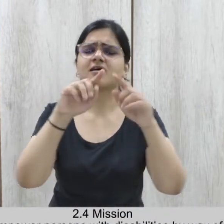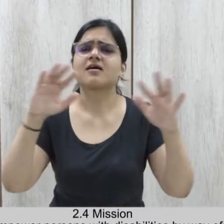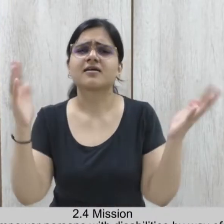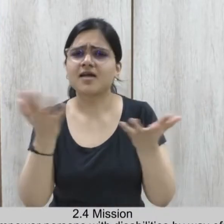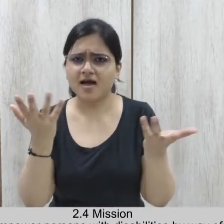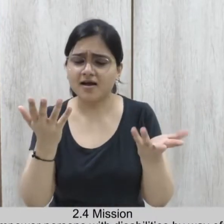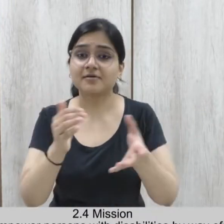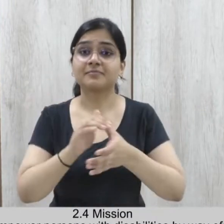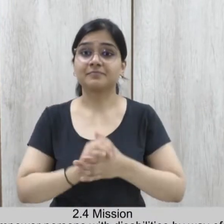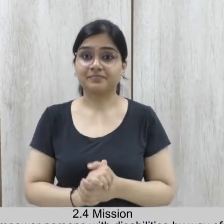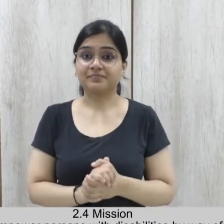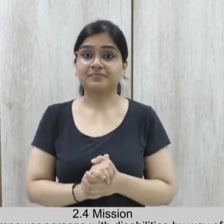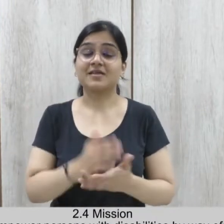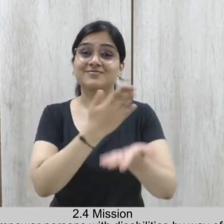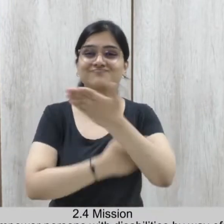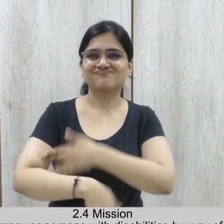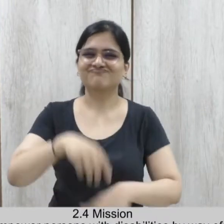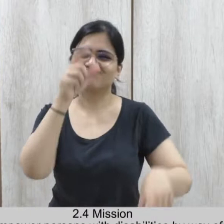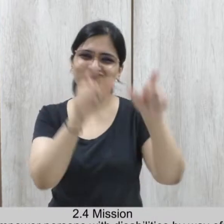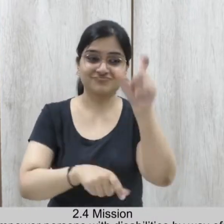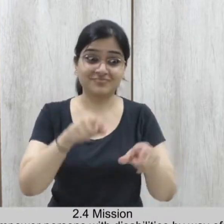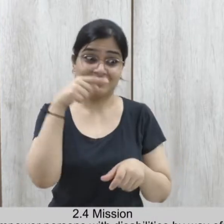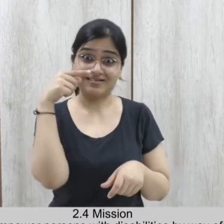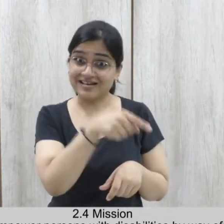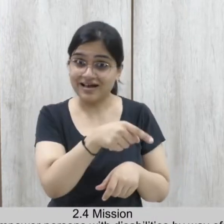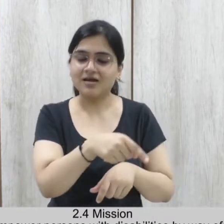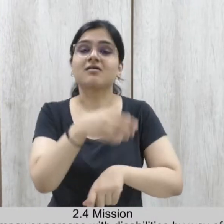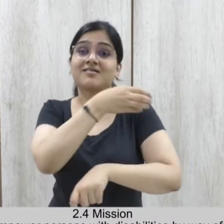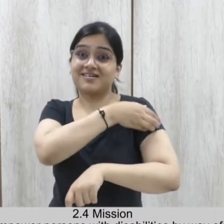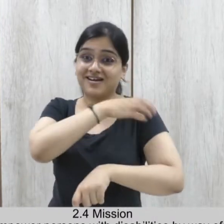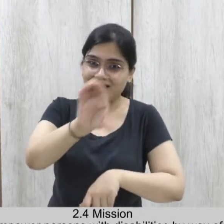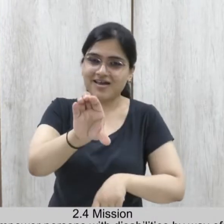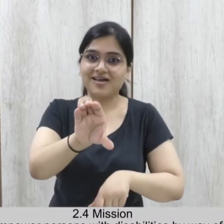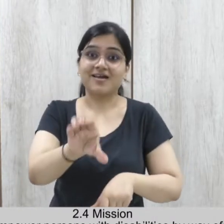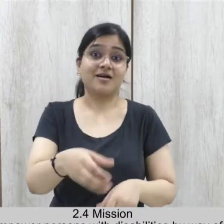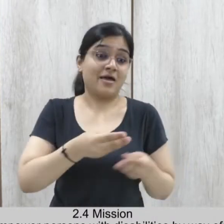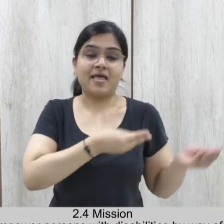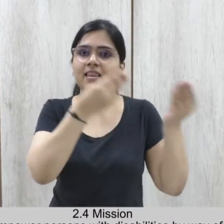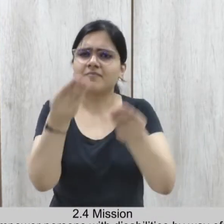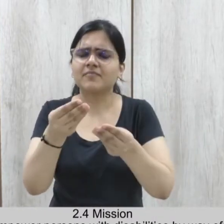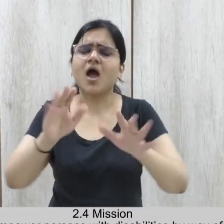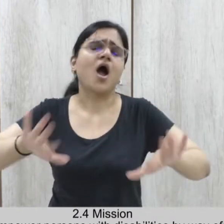To empower persons with disabilities By way of